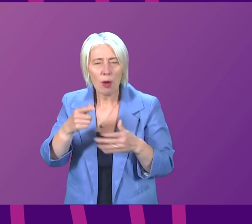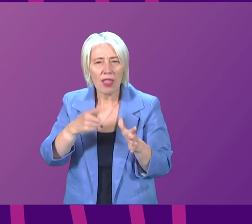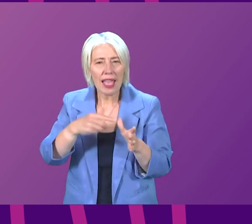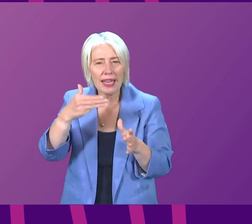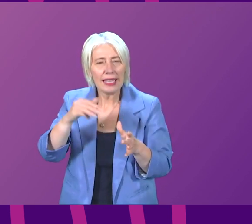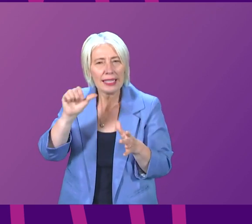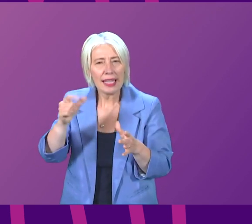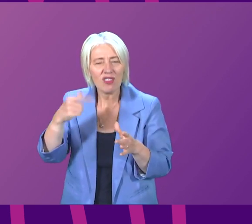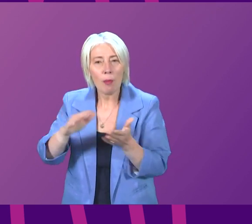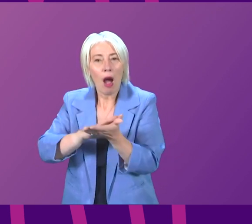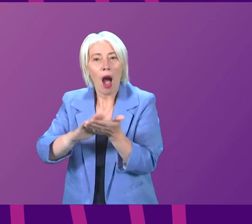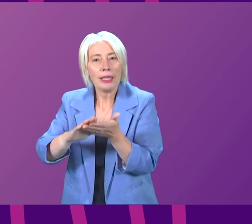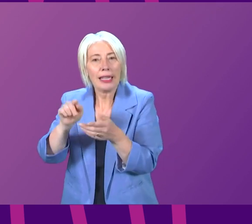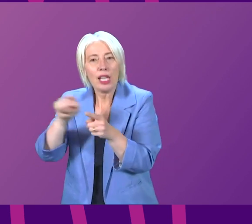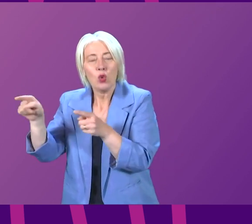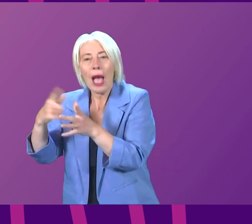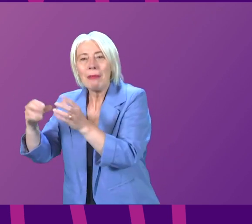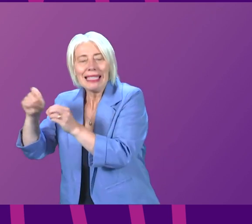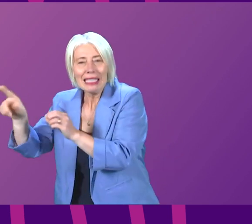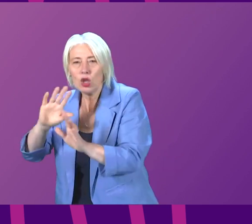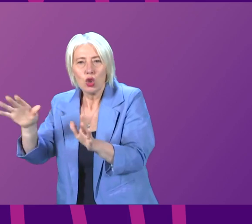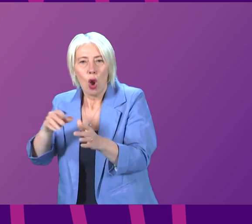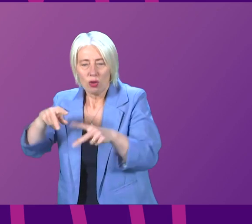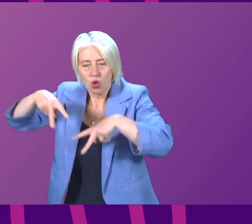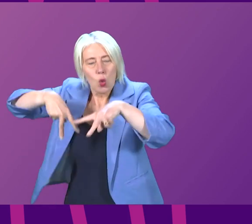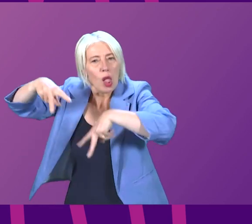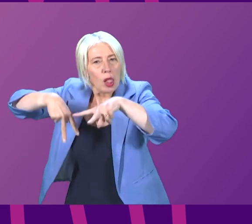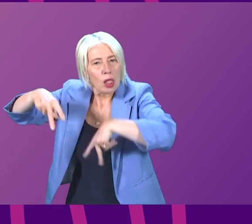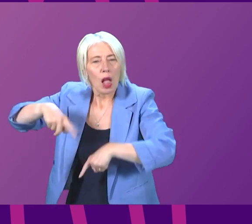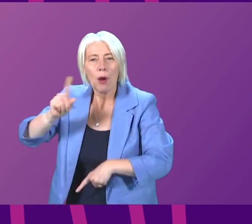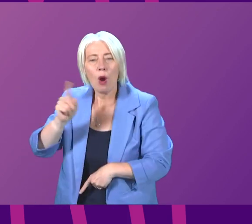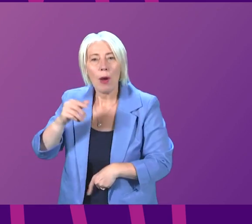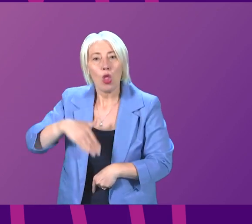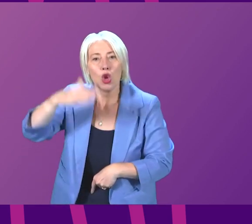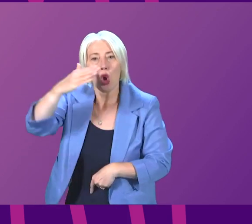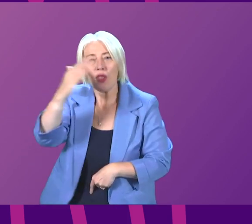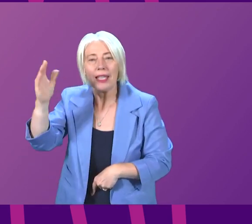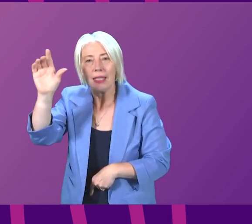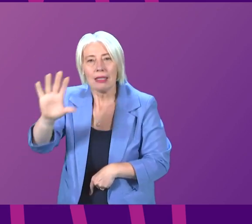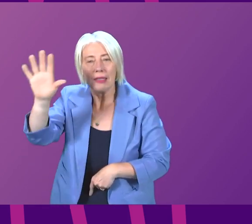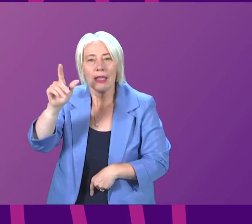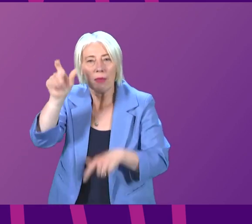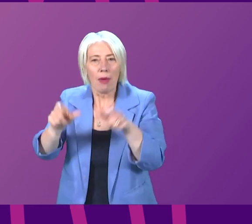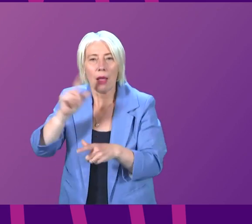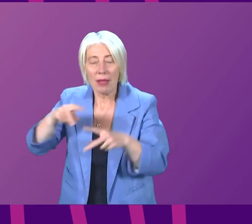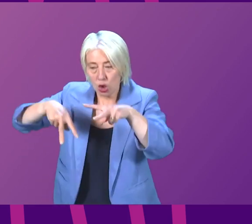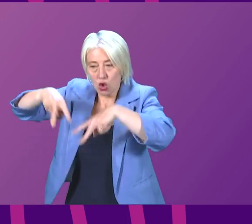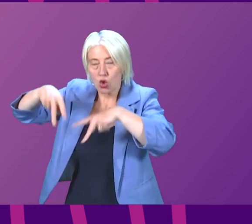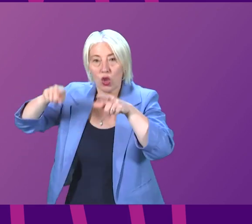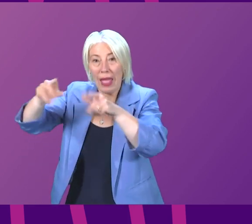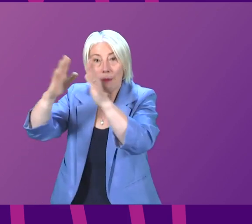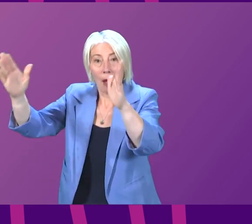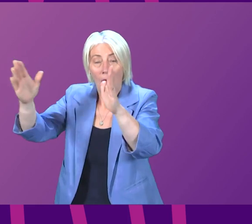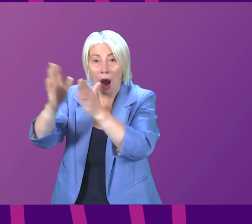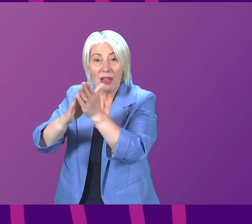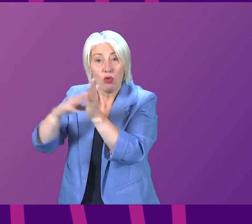between Huntley and Aberdeen Can the people in the North East take it that this means duelling this stretch has been quietly